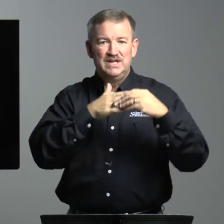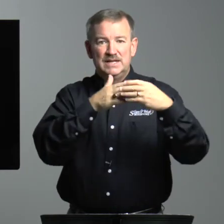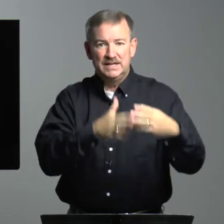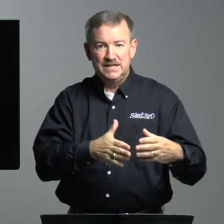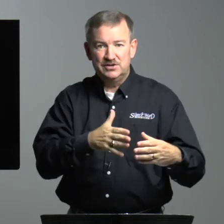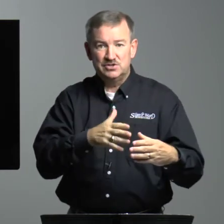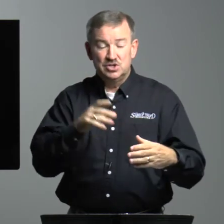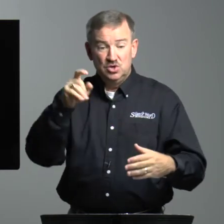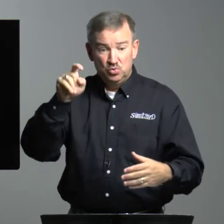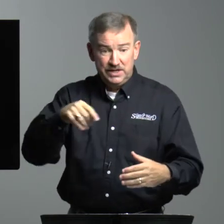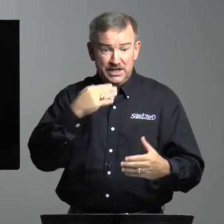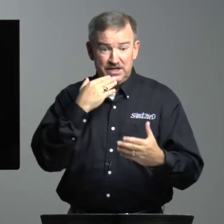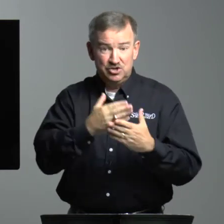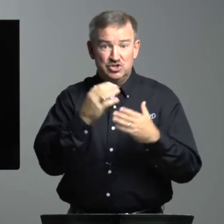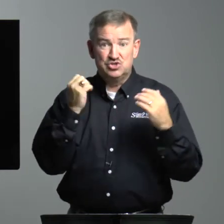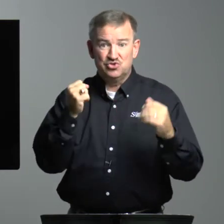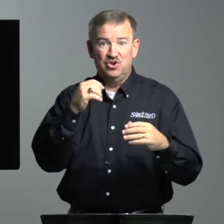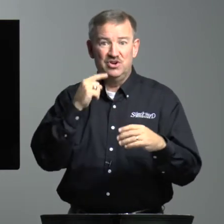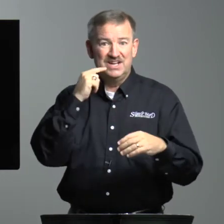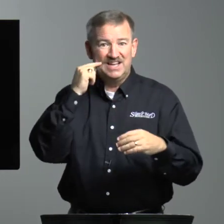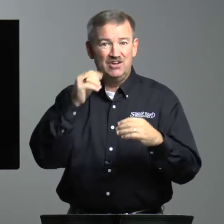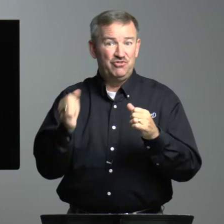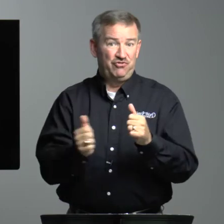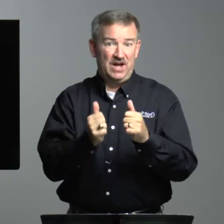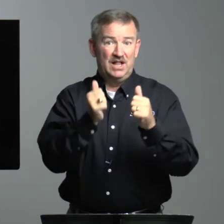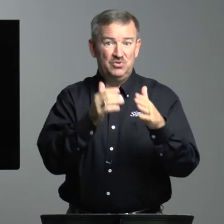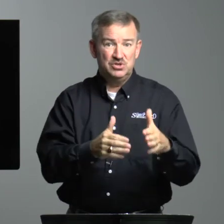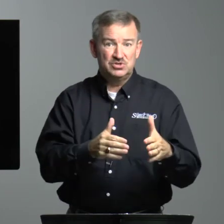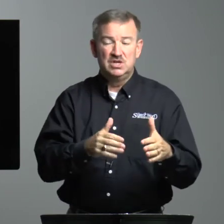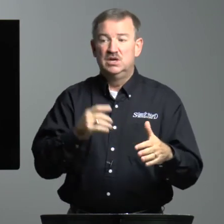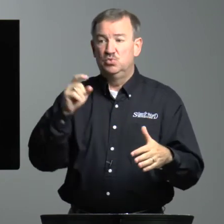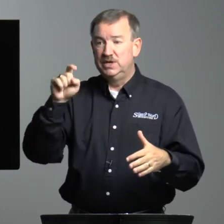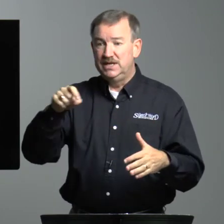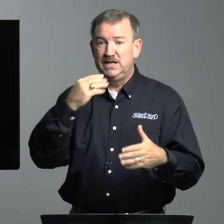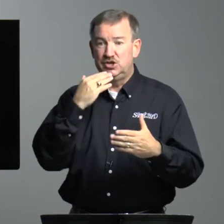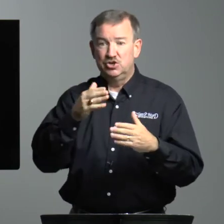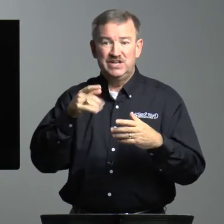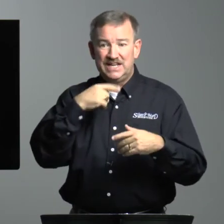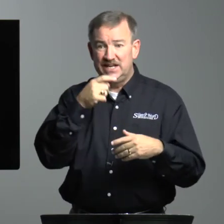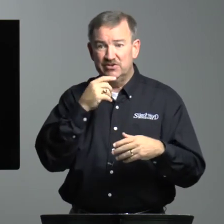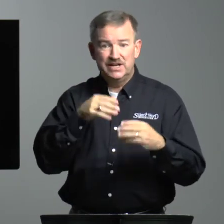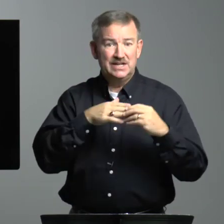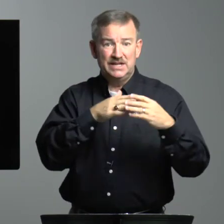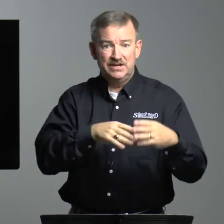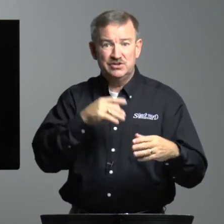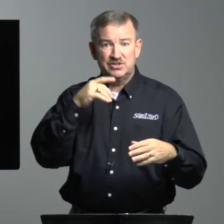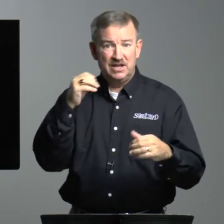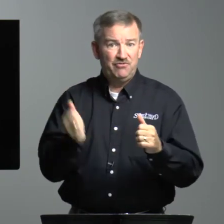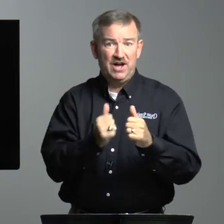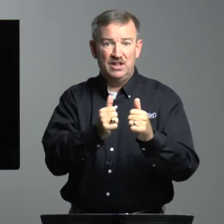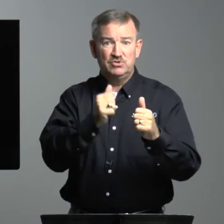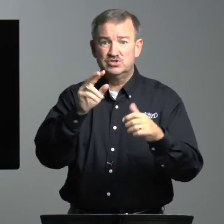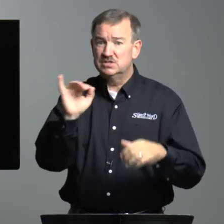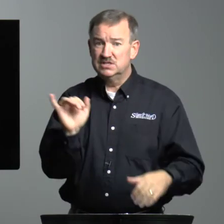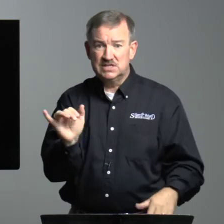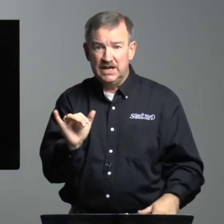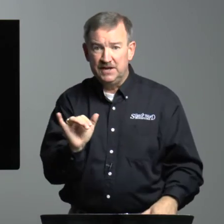leaders. We need good, strong, deaf followers. We need good hearing leaders and followers the same.